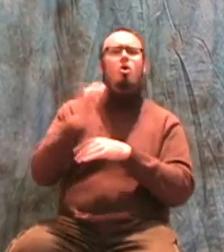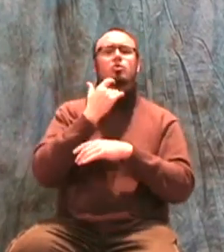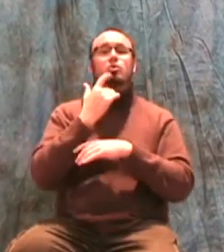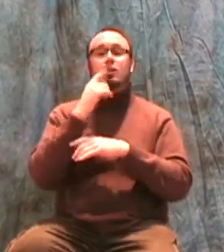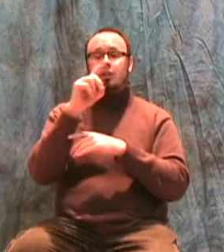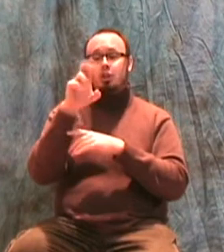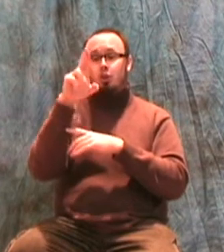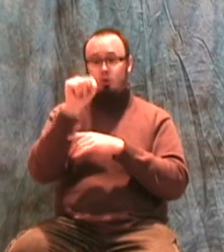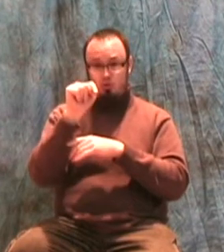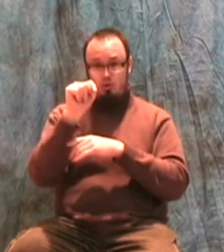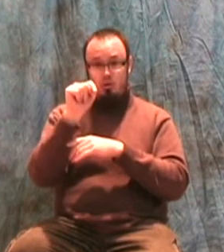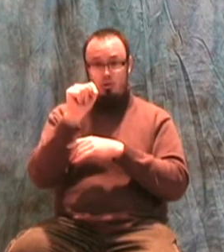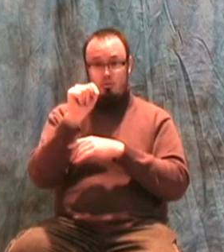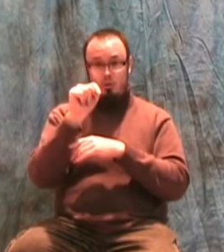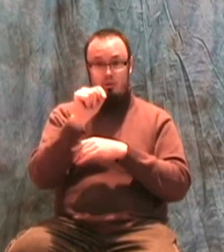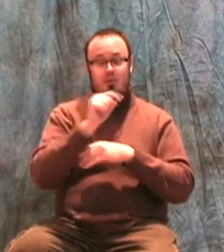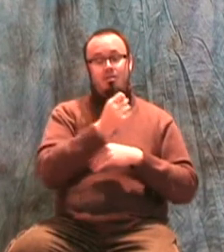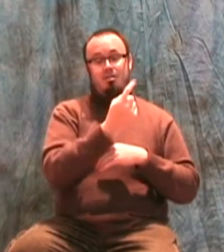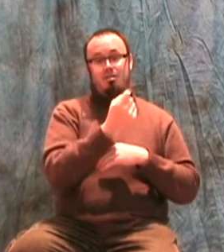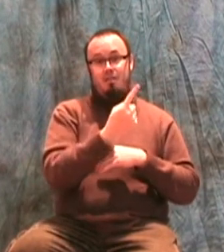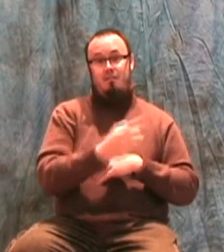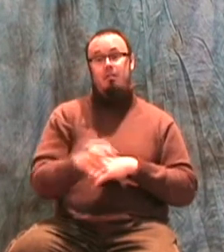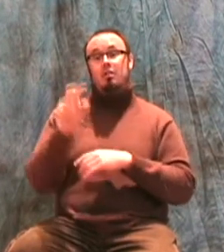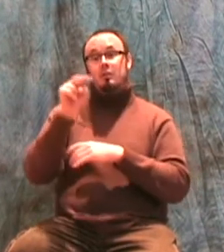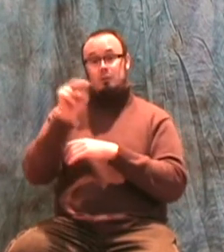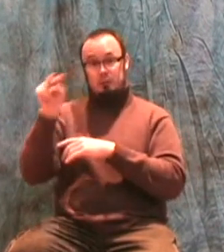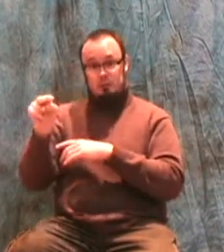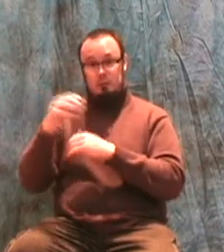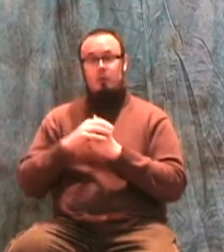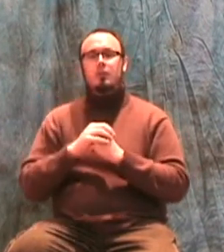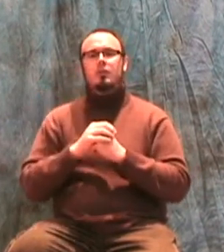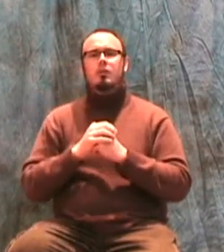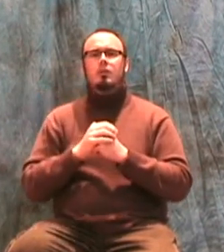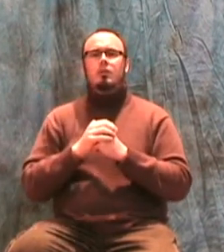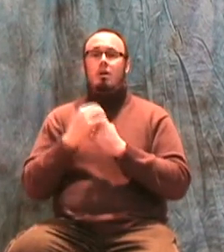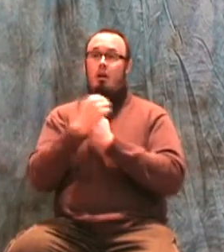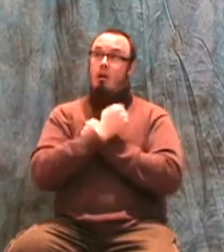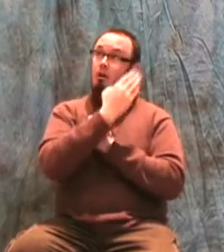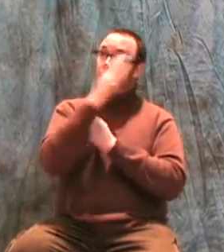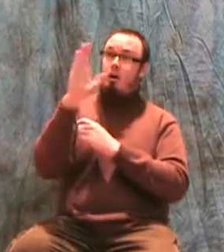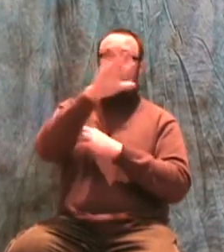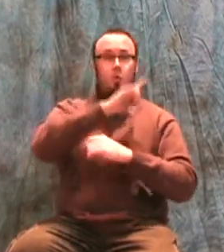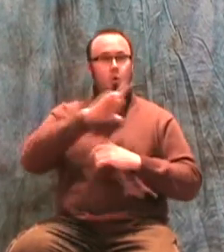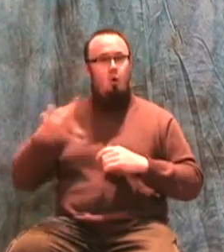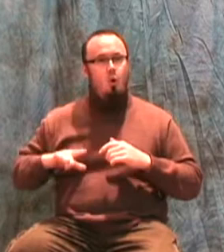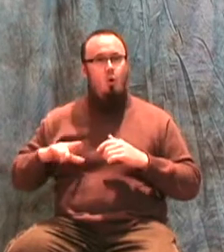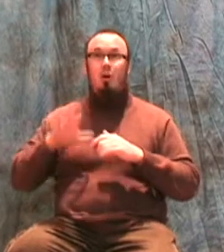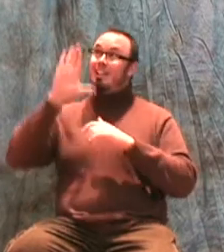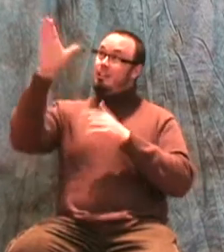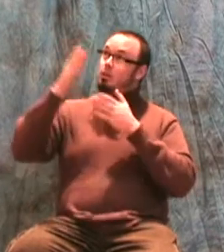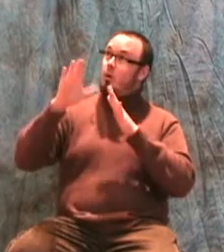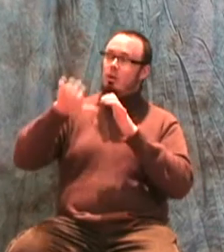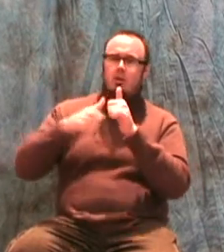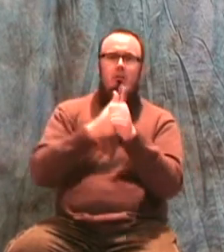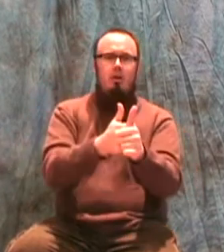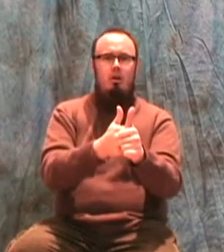in Deuteronomy chapter 11 verse 22 Love God, your Lord, to walk in His ways and to cling to Him